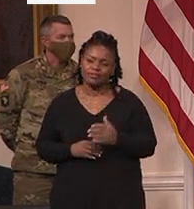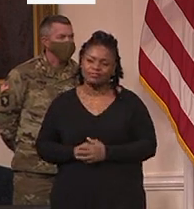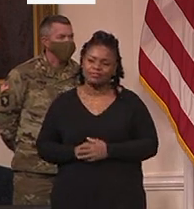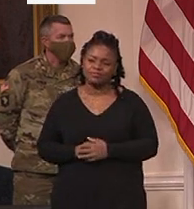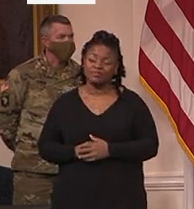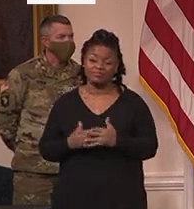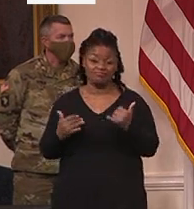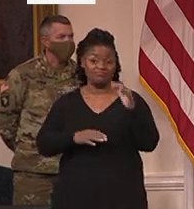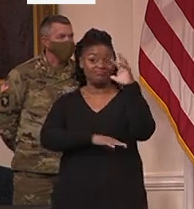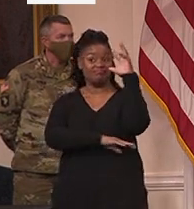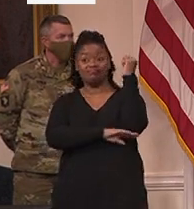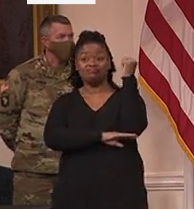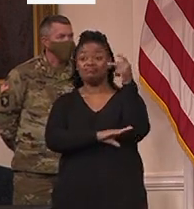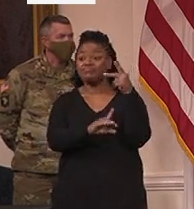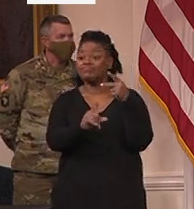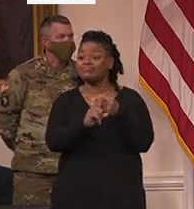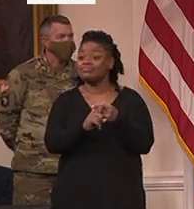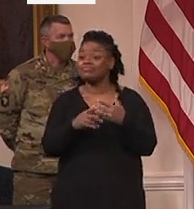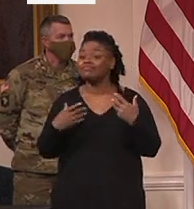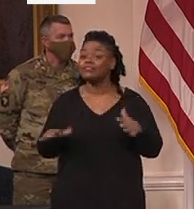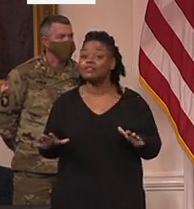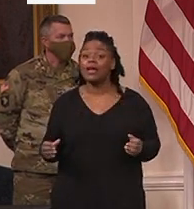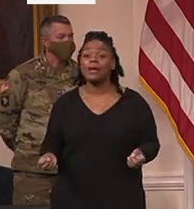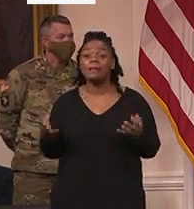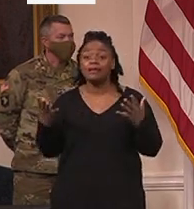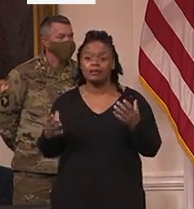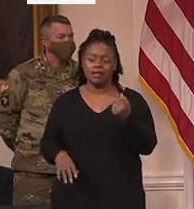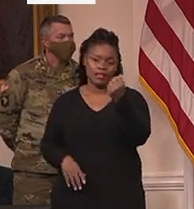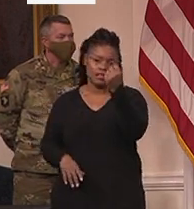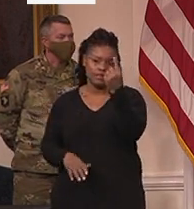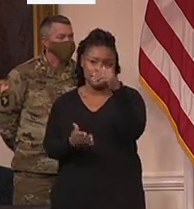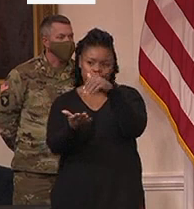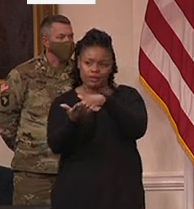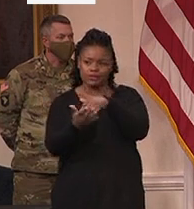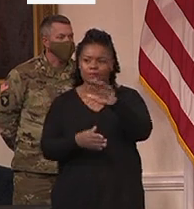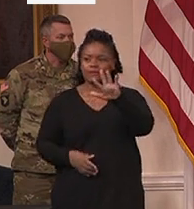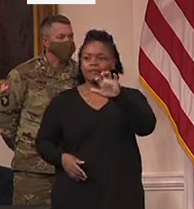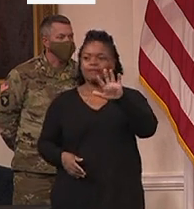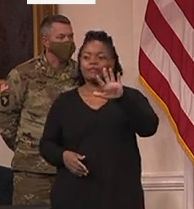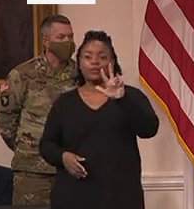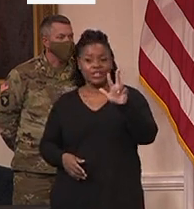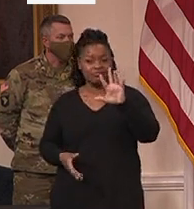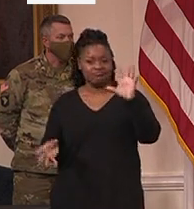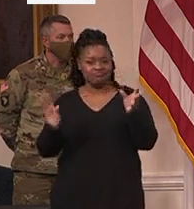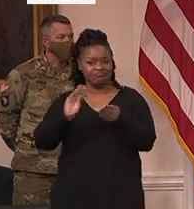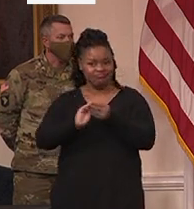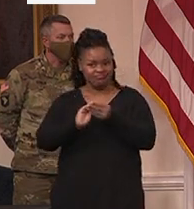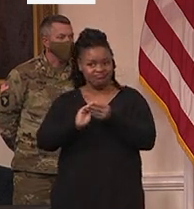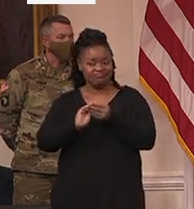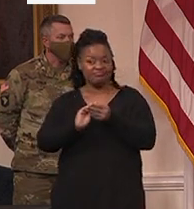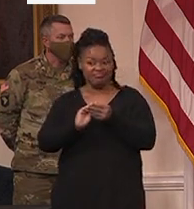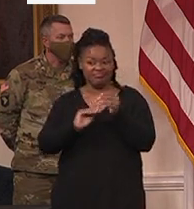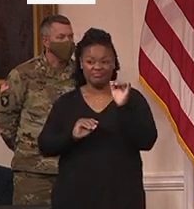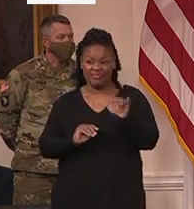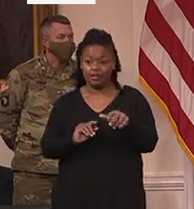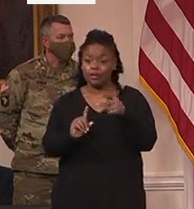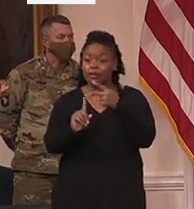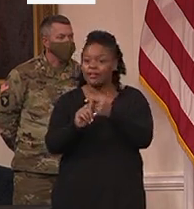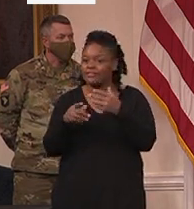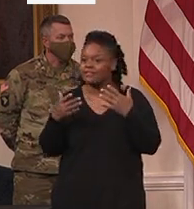11,553 new vaccinations for a cumulative total of 76